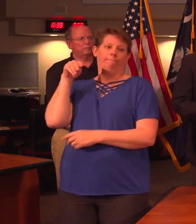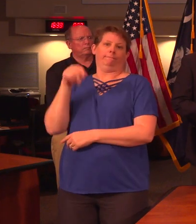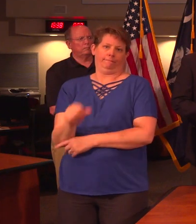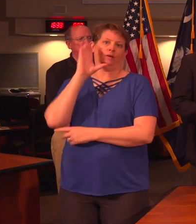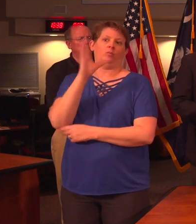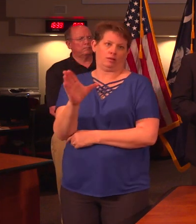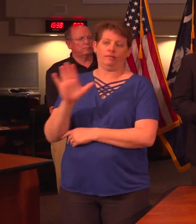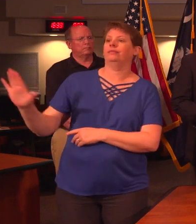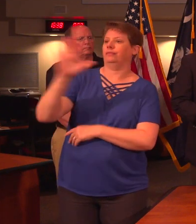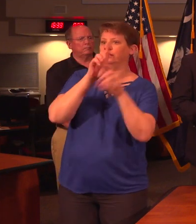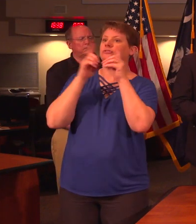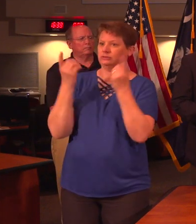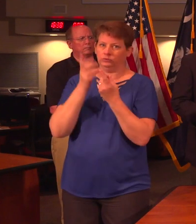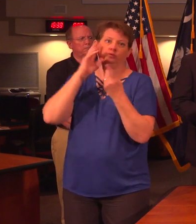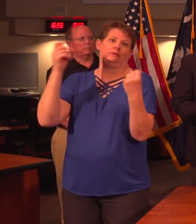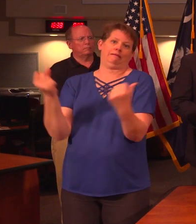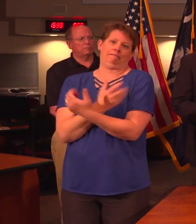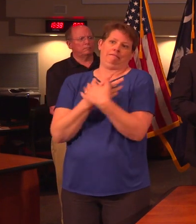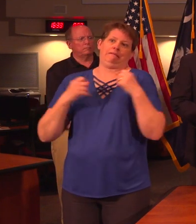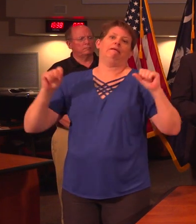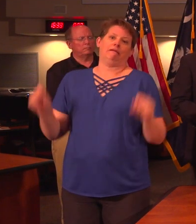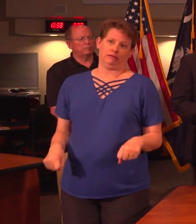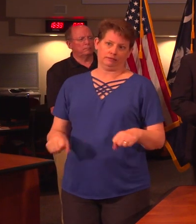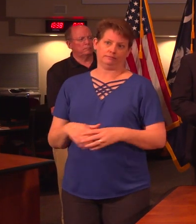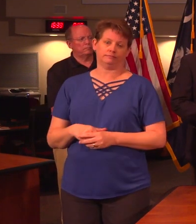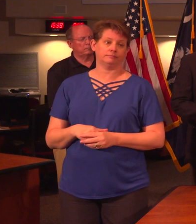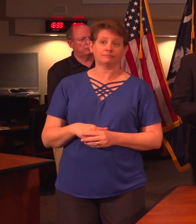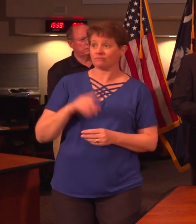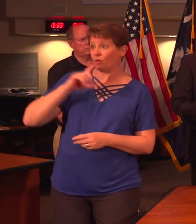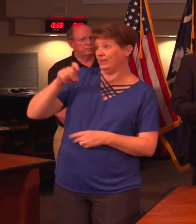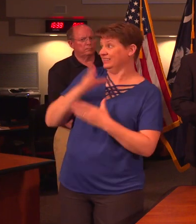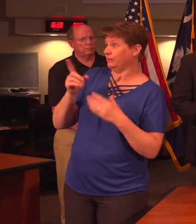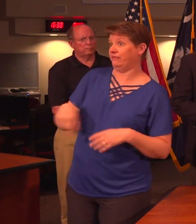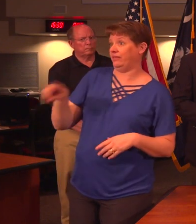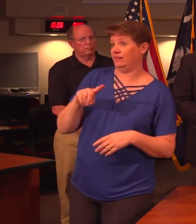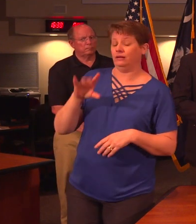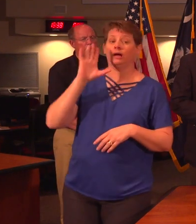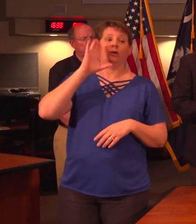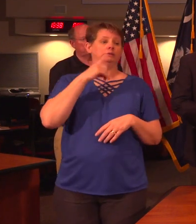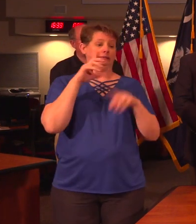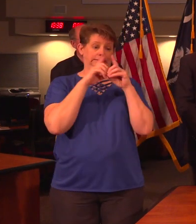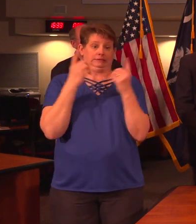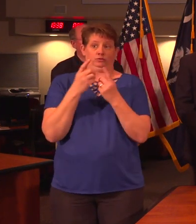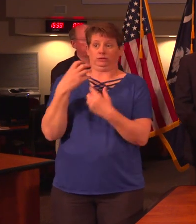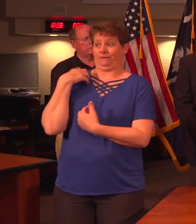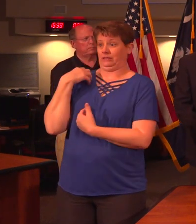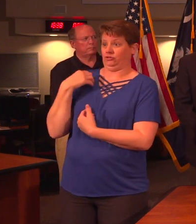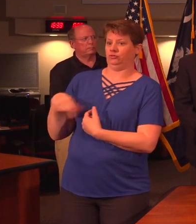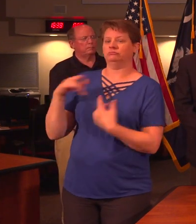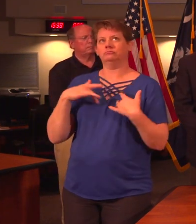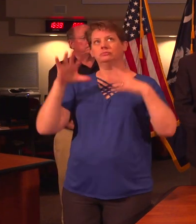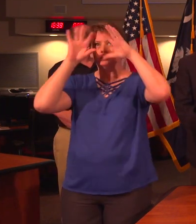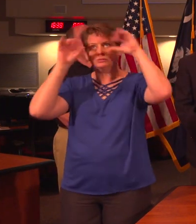their districts are going to do everything they possibly can and we actually need some of them. I will say the district officials, and that is generally